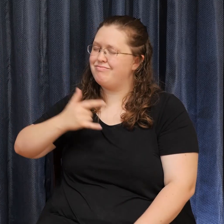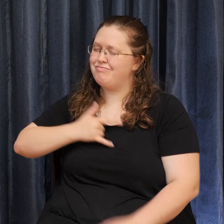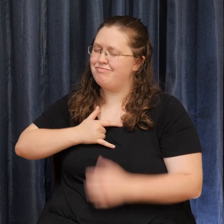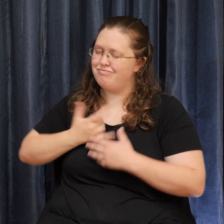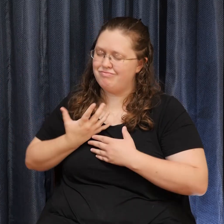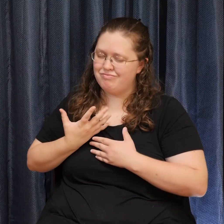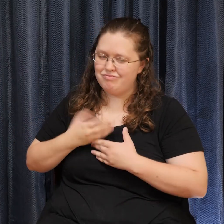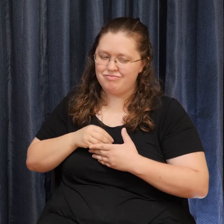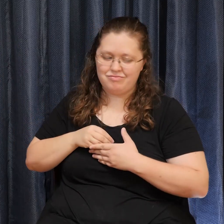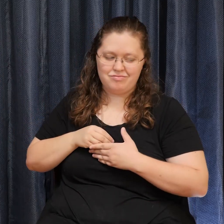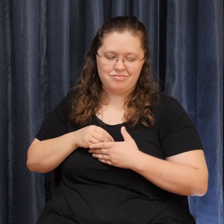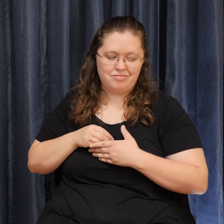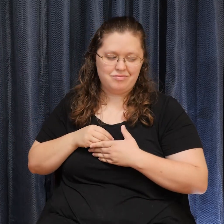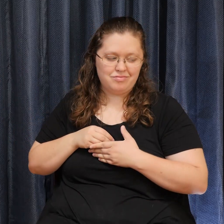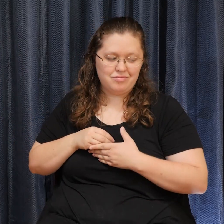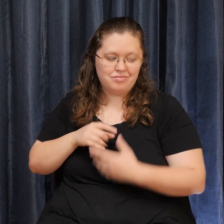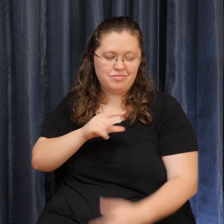Lord,